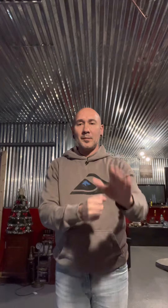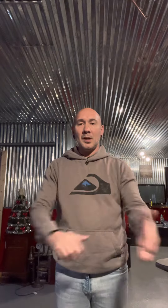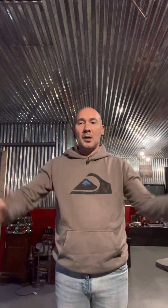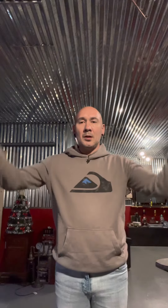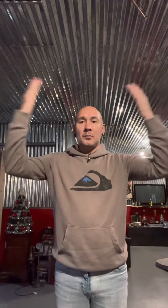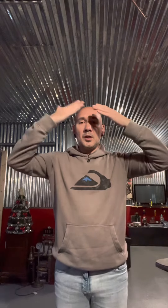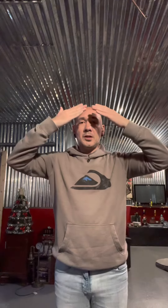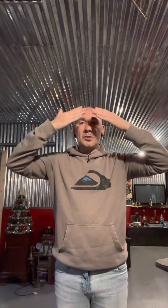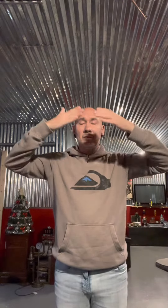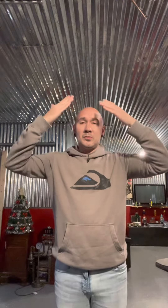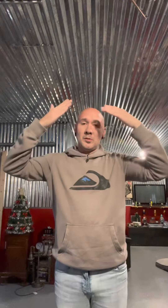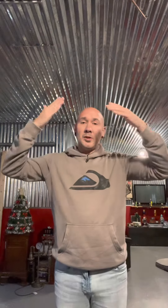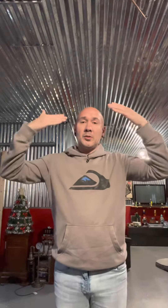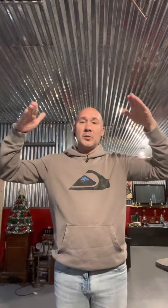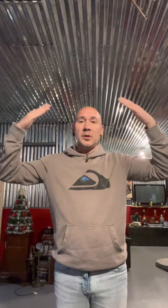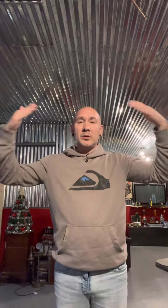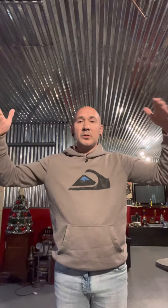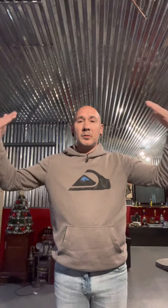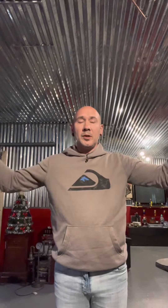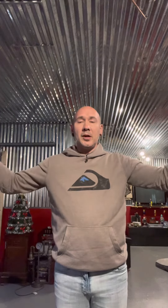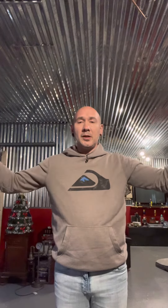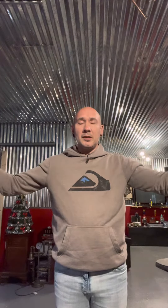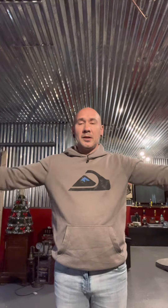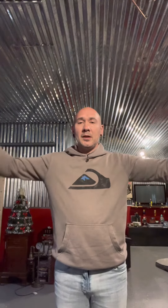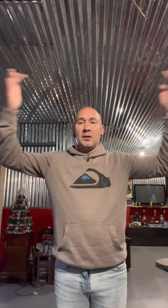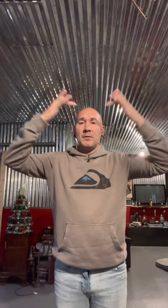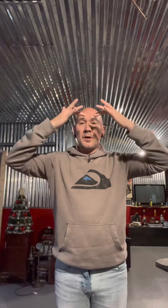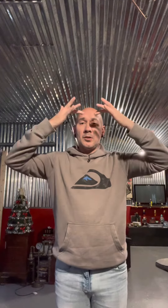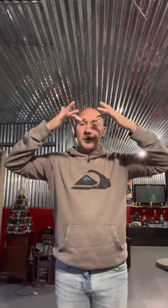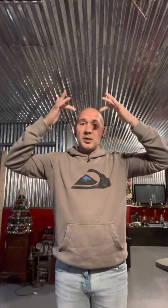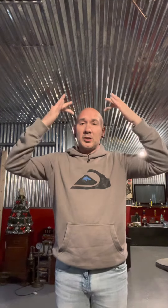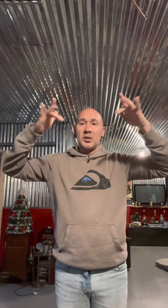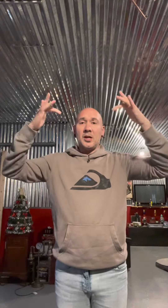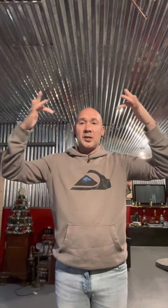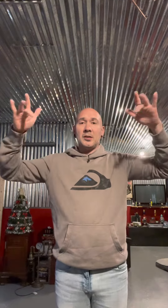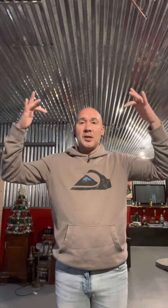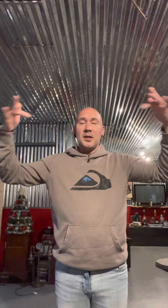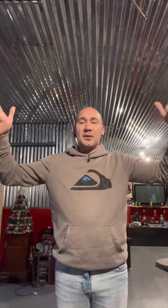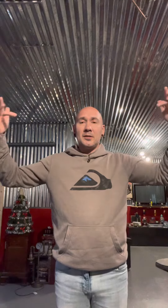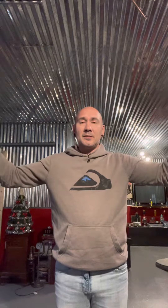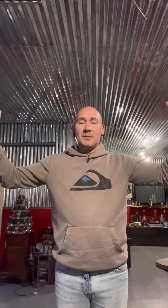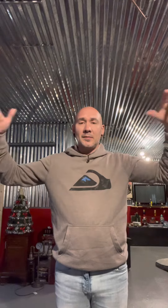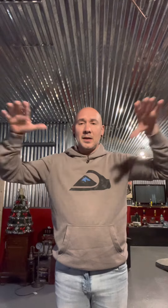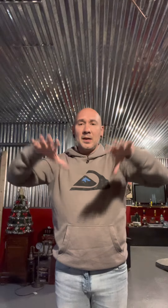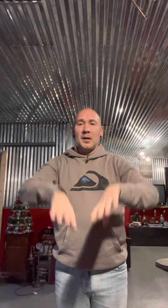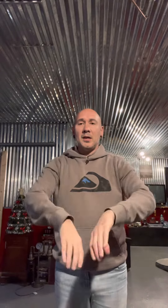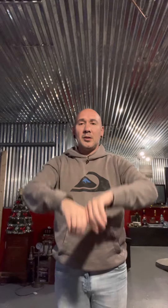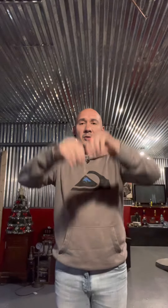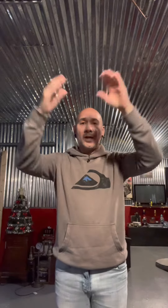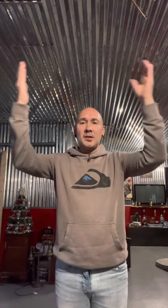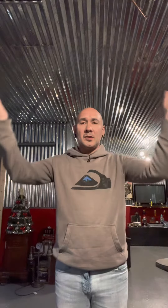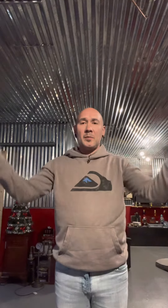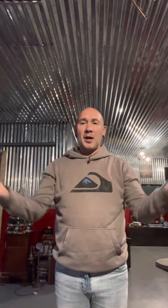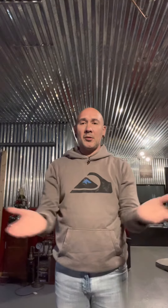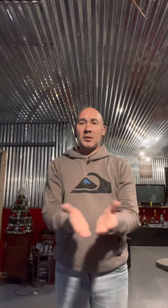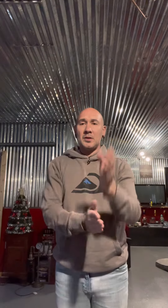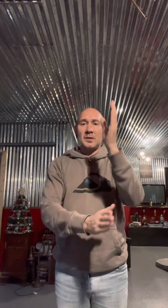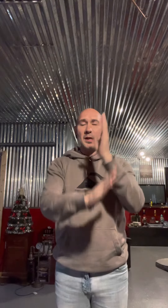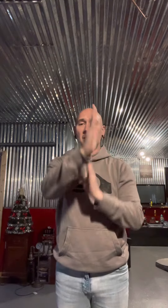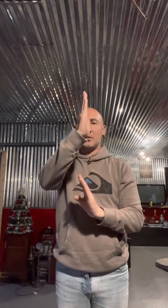Running to the one who heals the blind, following a shining light, in your hands the power to save the